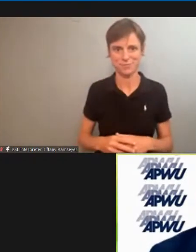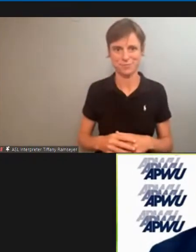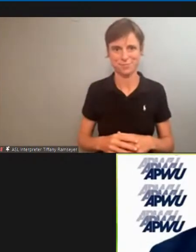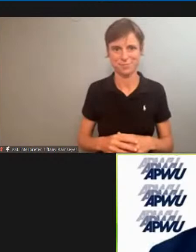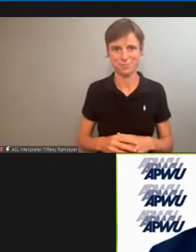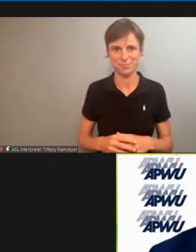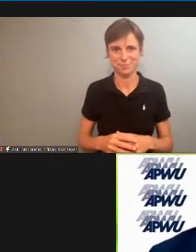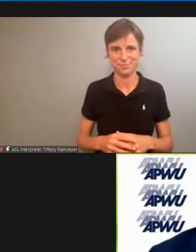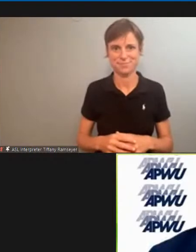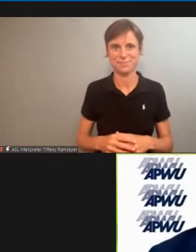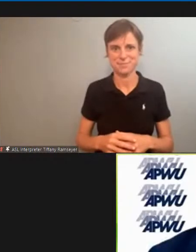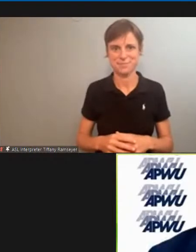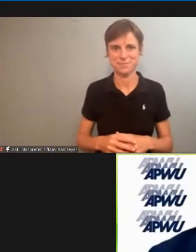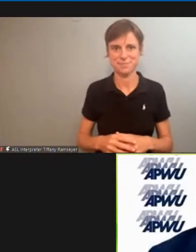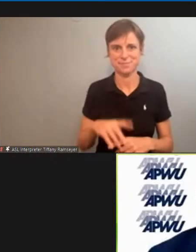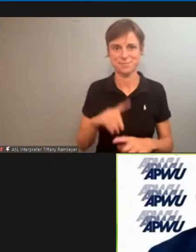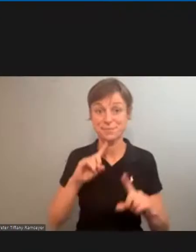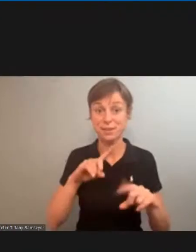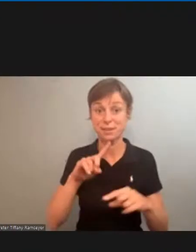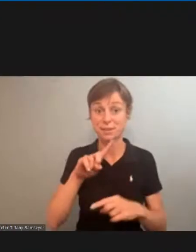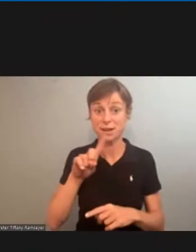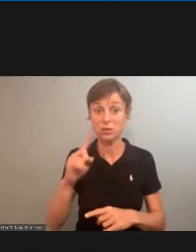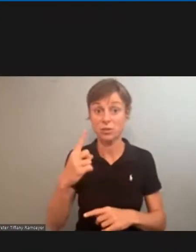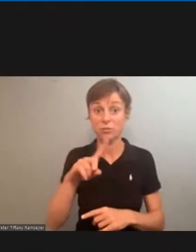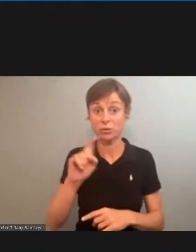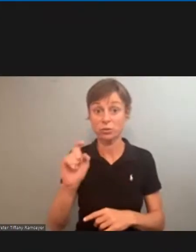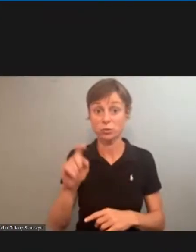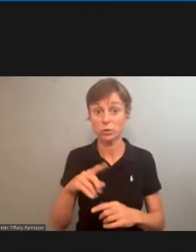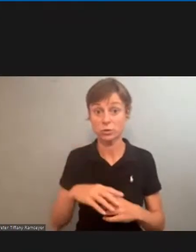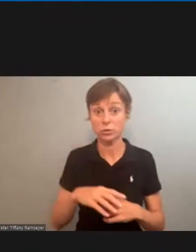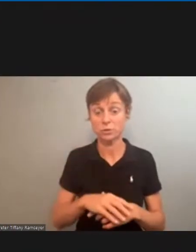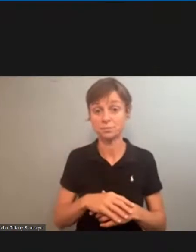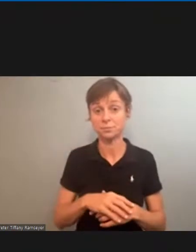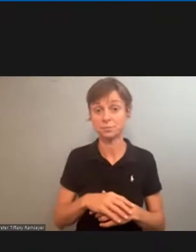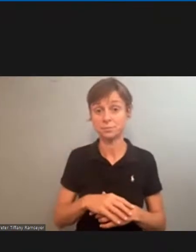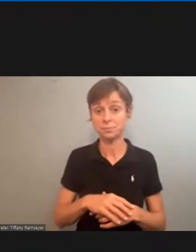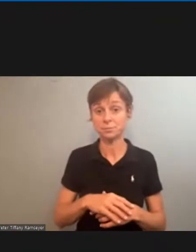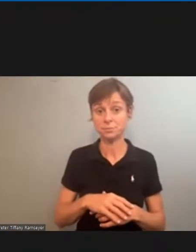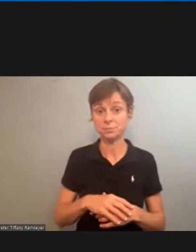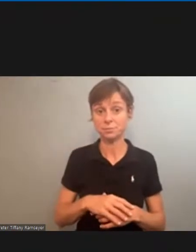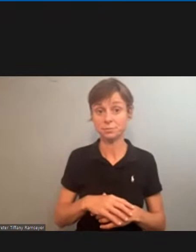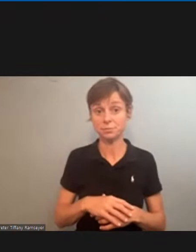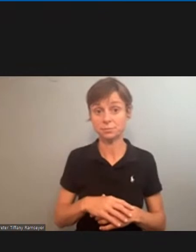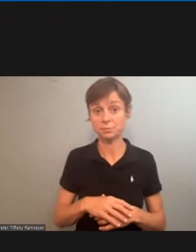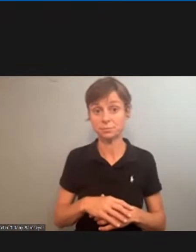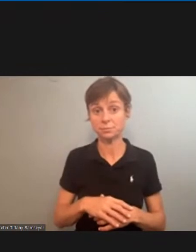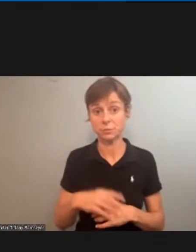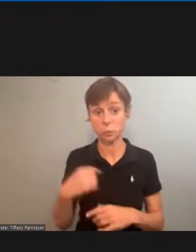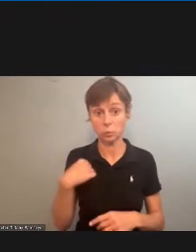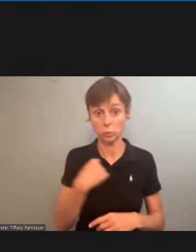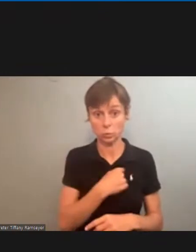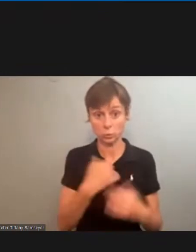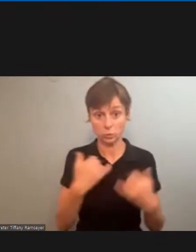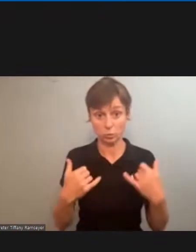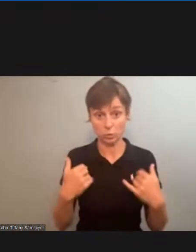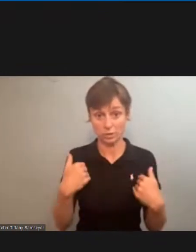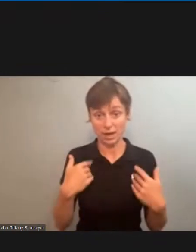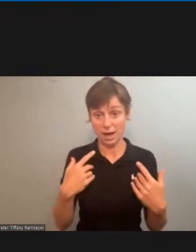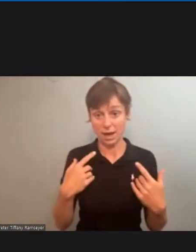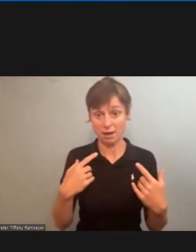answer the first question, Sister Powell, is that we presently have a dispute